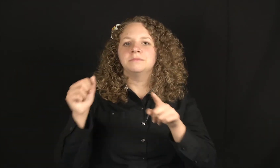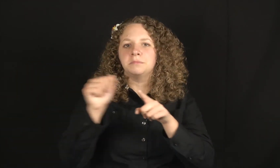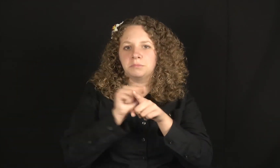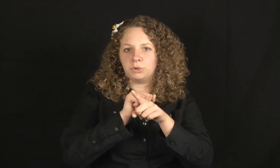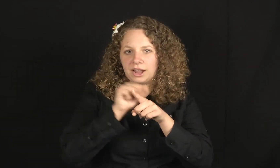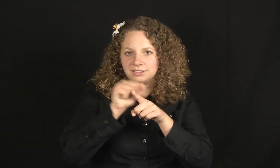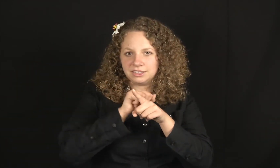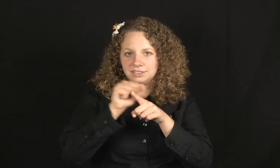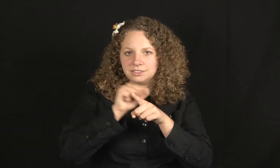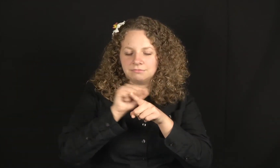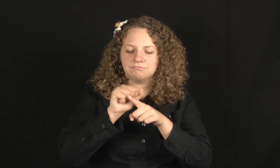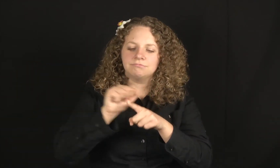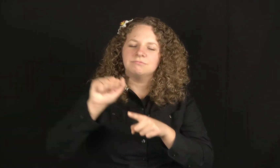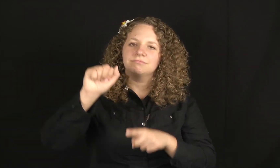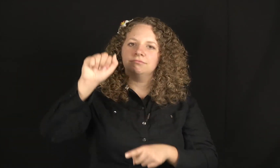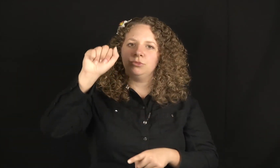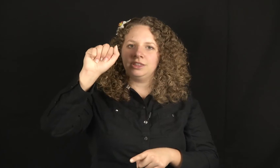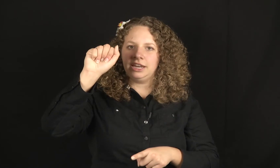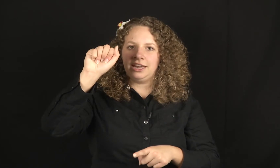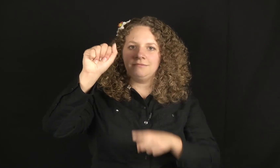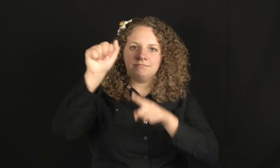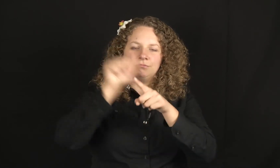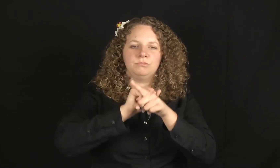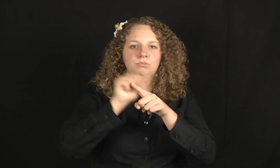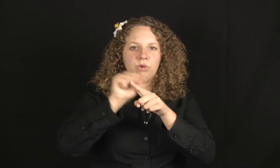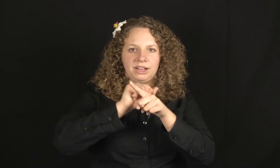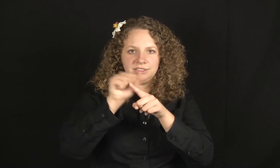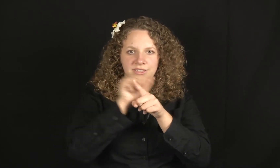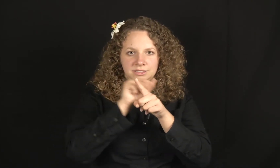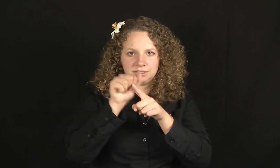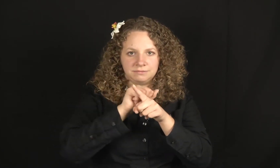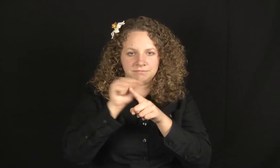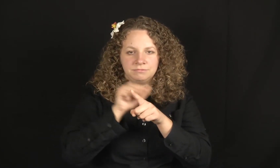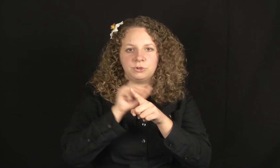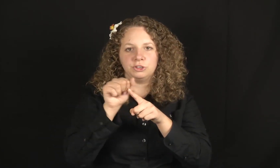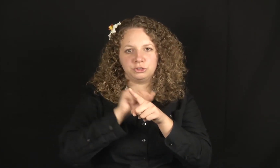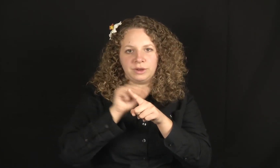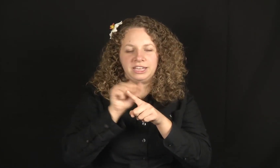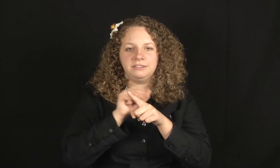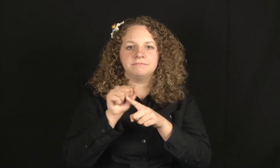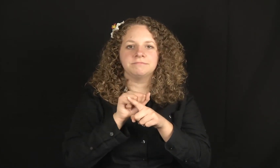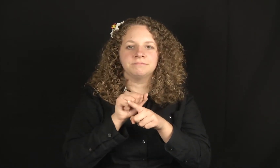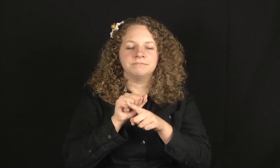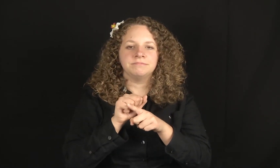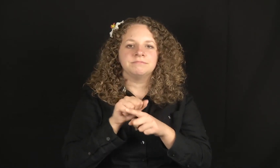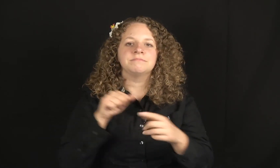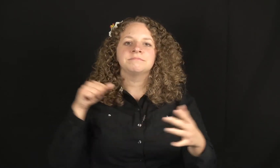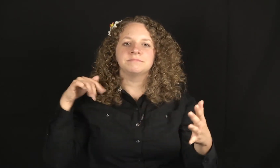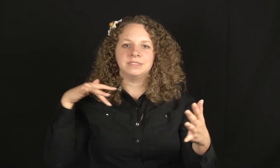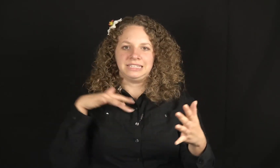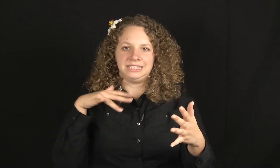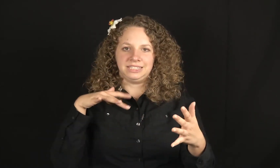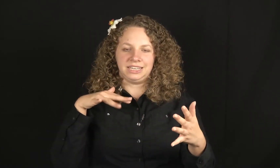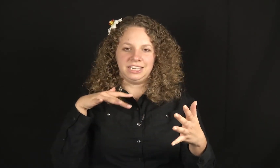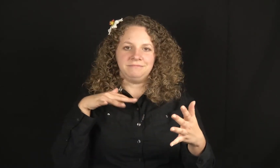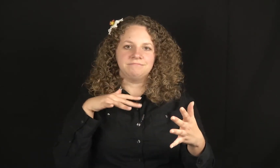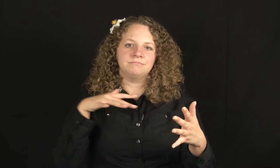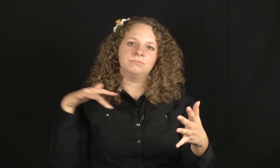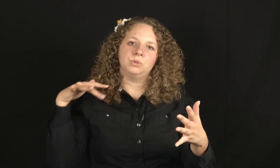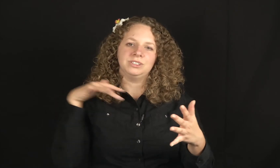Practice. With an A. Today. Practice. Or train. Study. Or